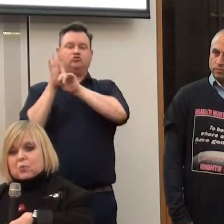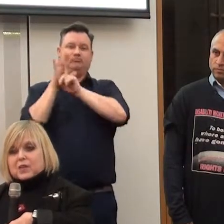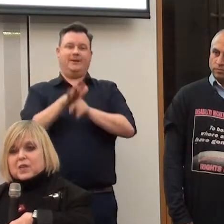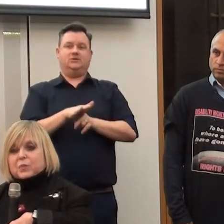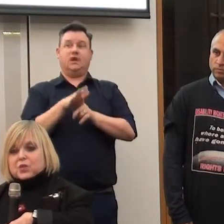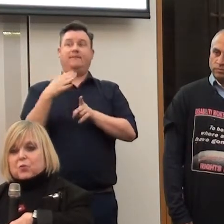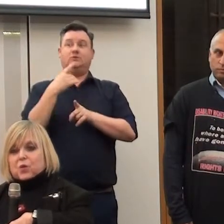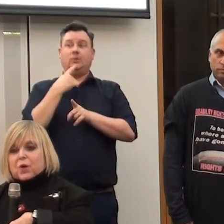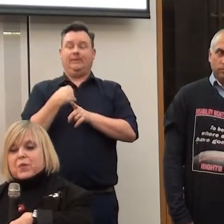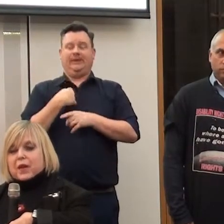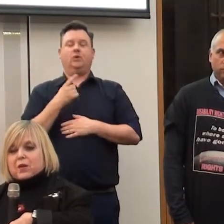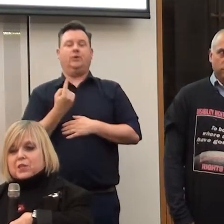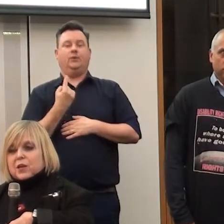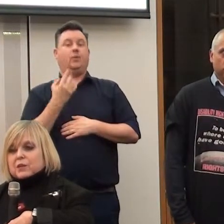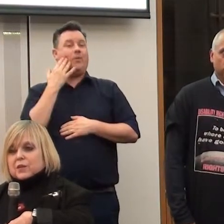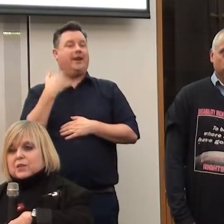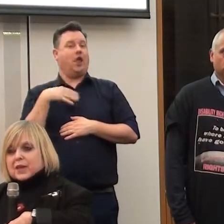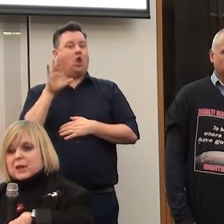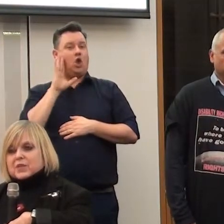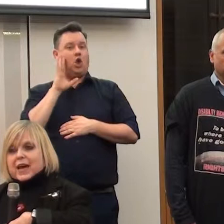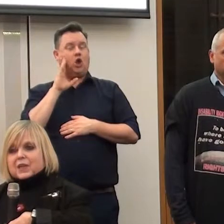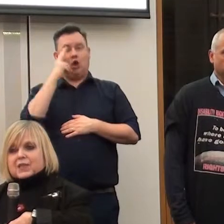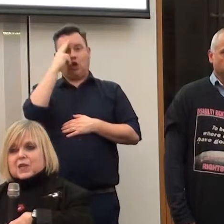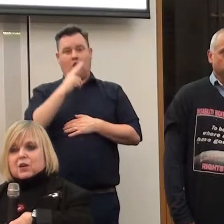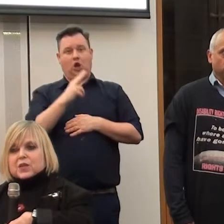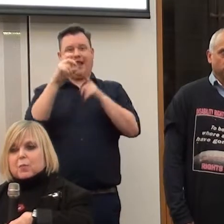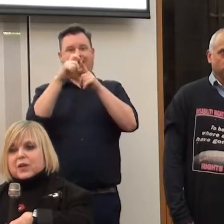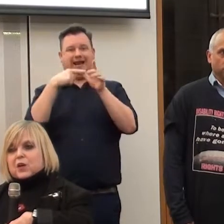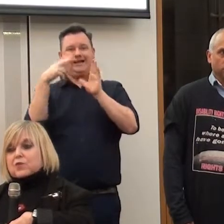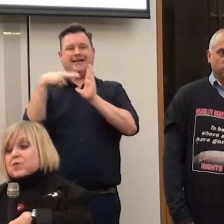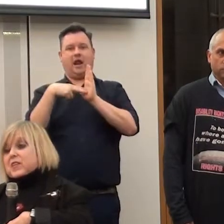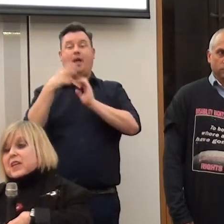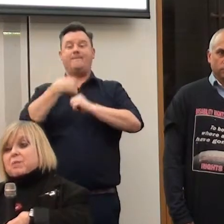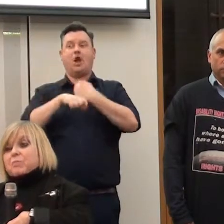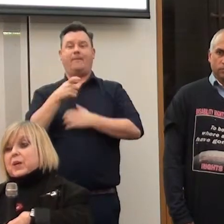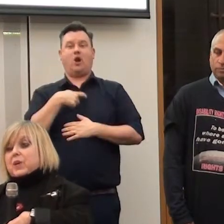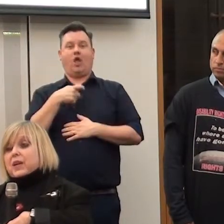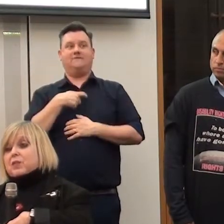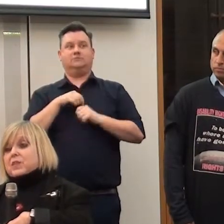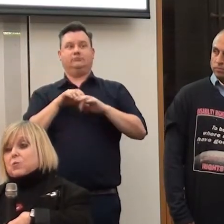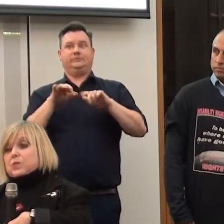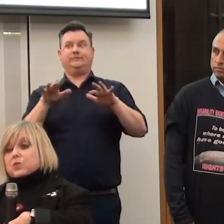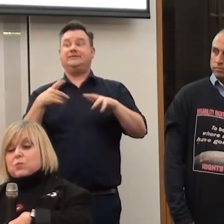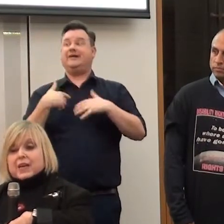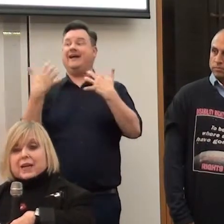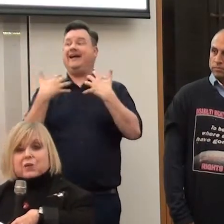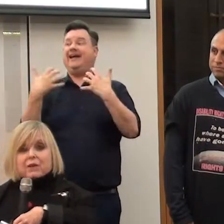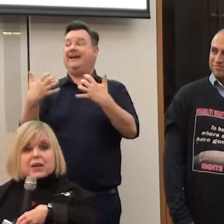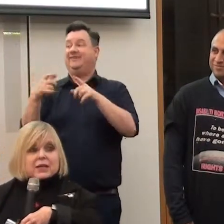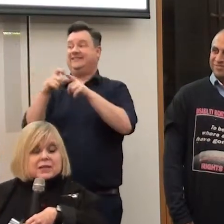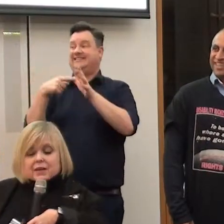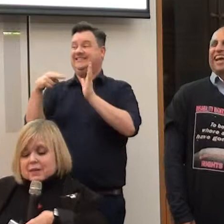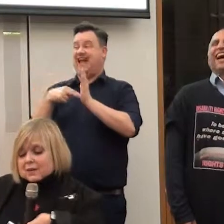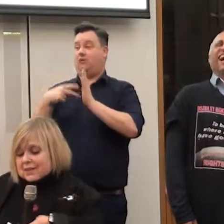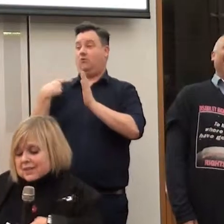And I've been told this. I've been told that when they heard the name Dan, they started to get a bit nervous. If there's any people here in this audience called Dan, you